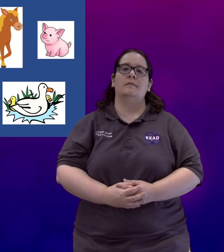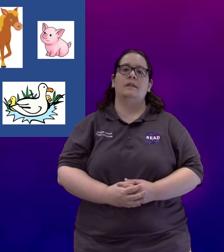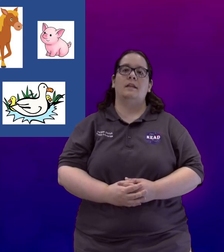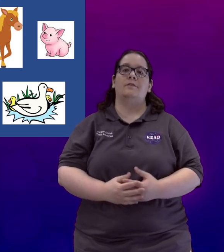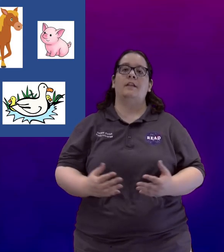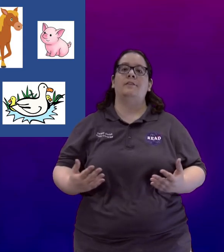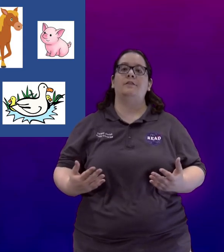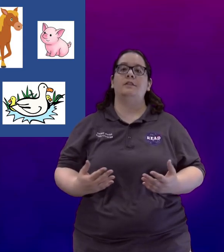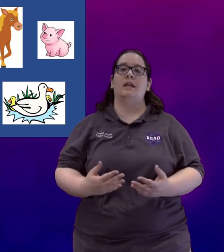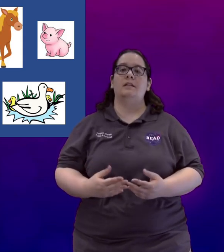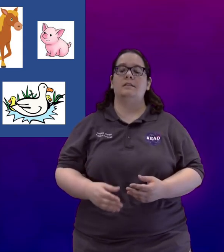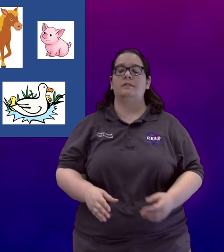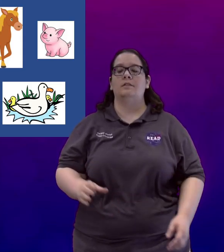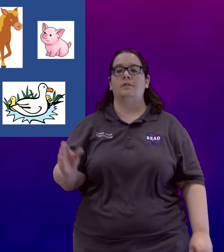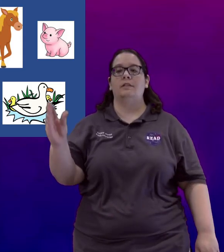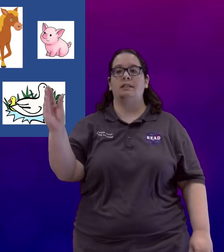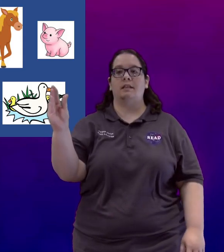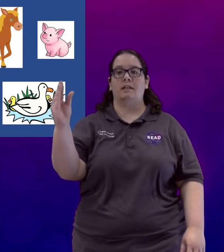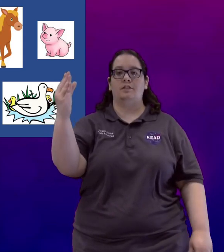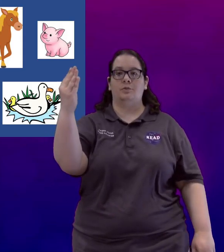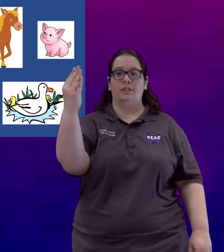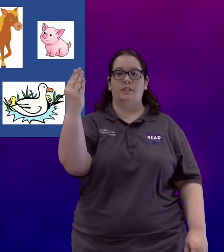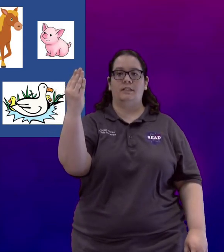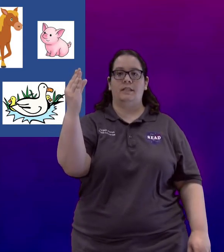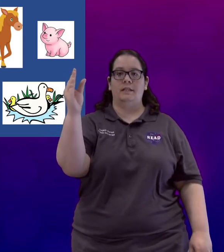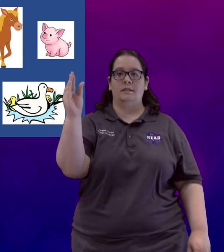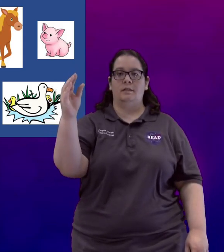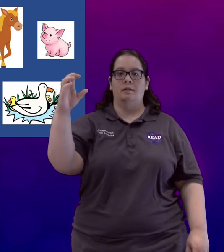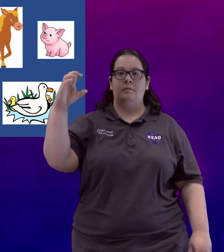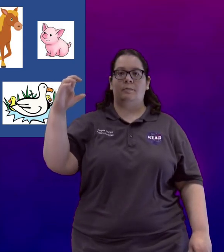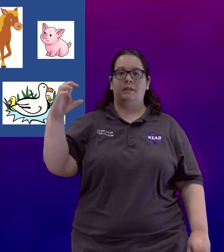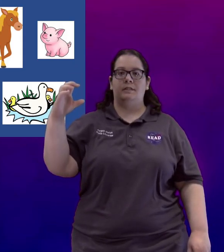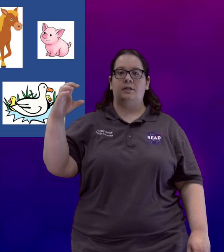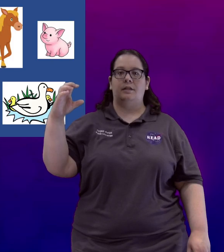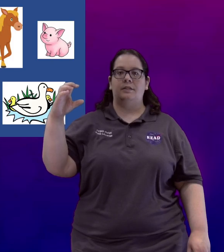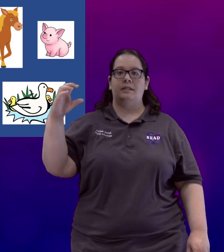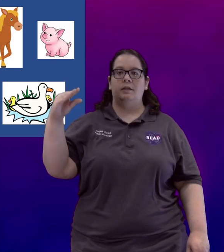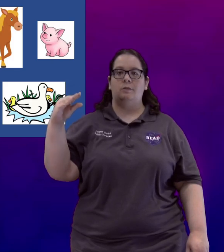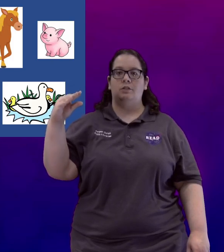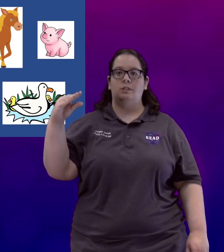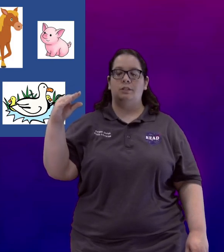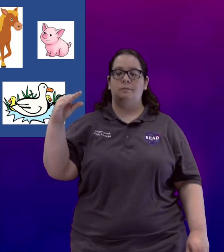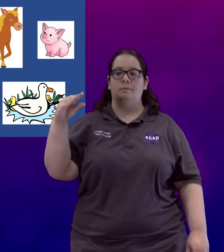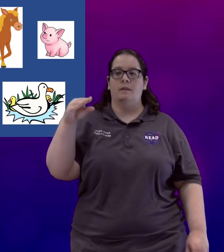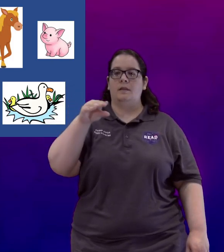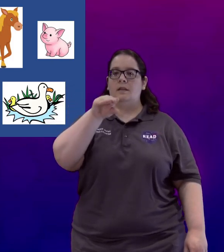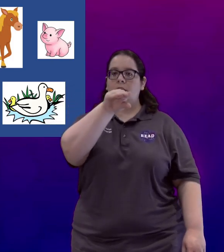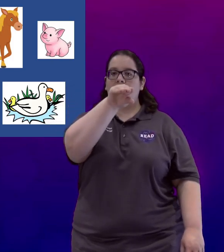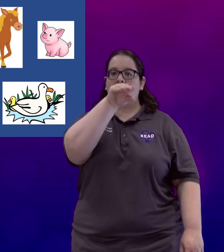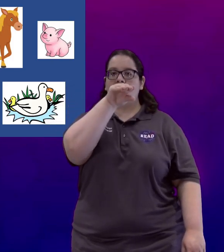And finally for a duck you're going to take that squished C. Remember this is our letter C and we squish it and just